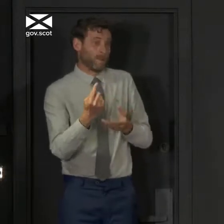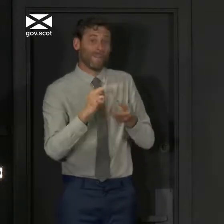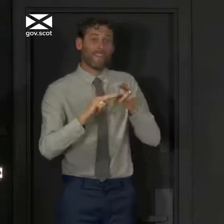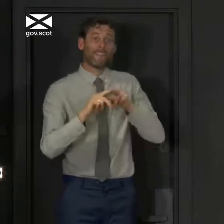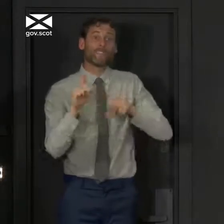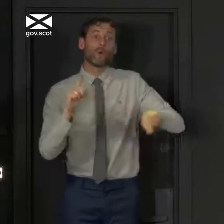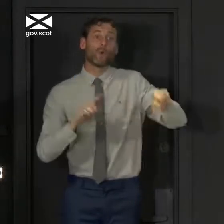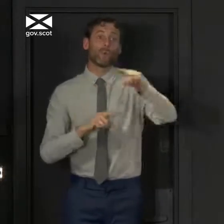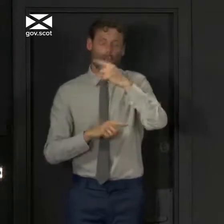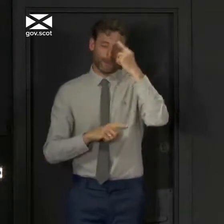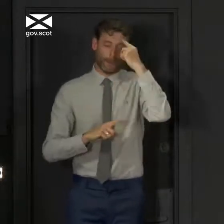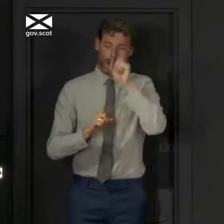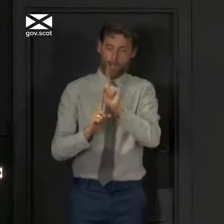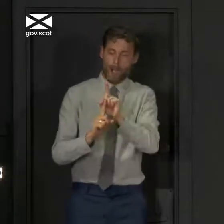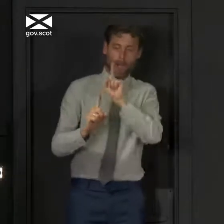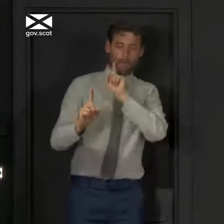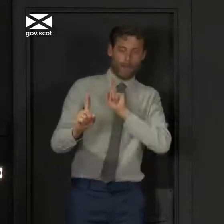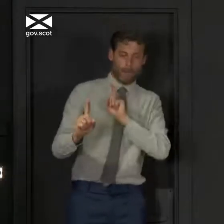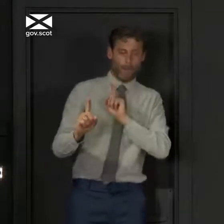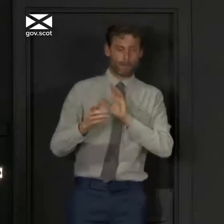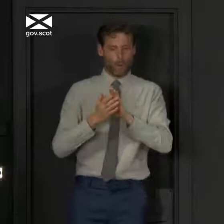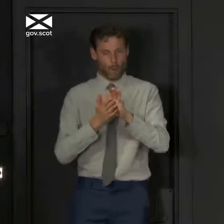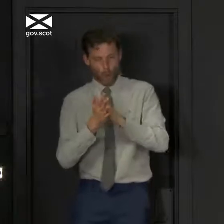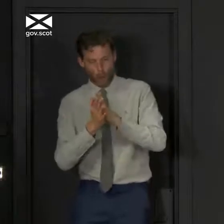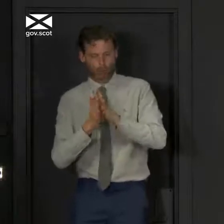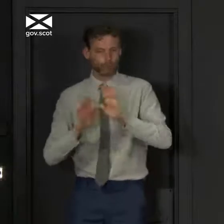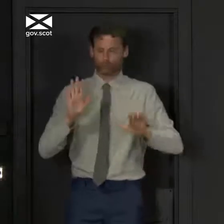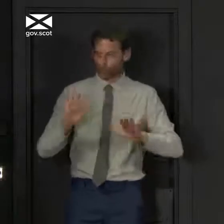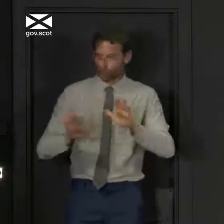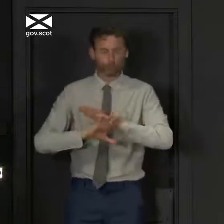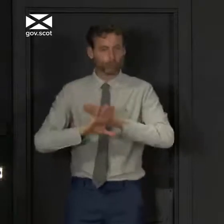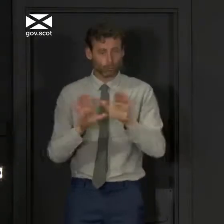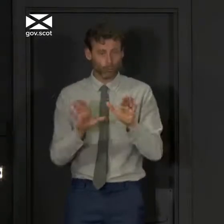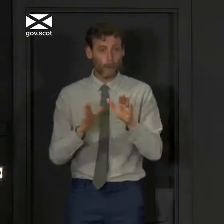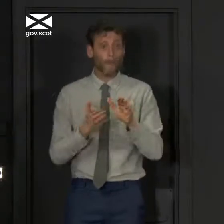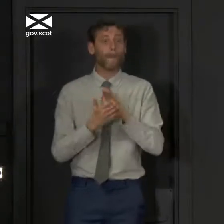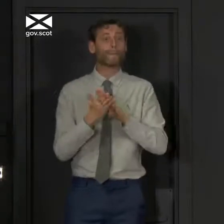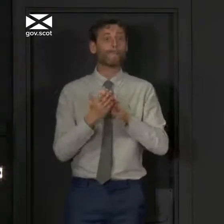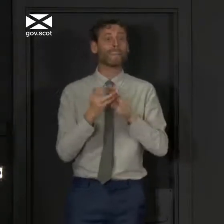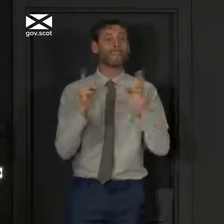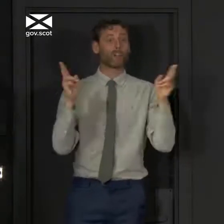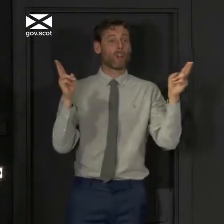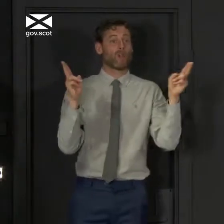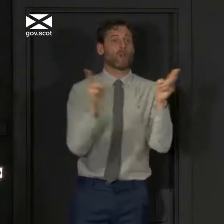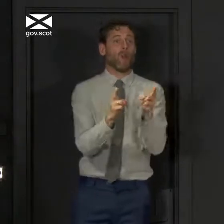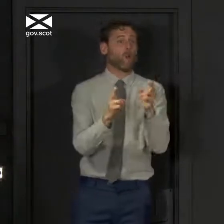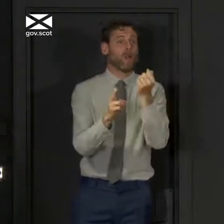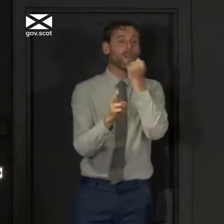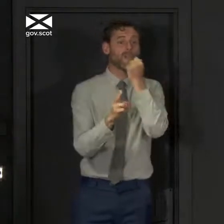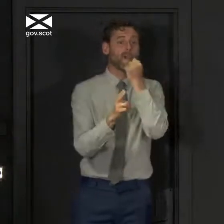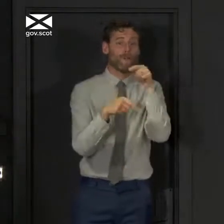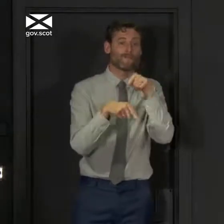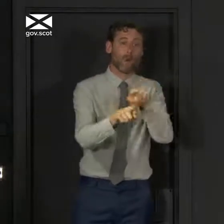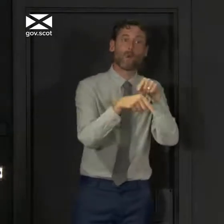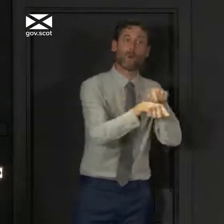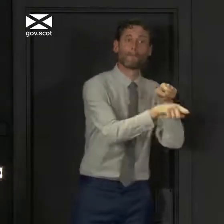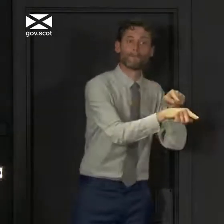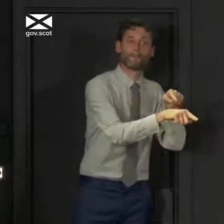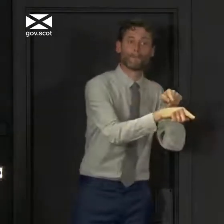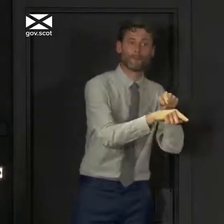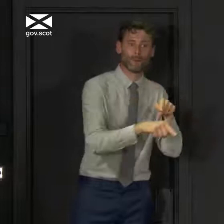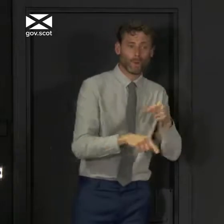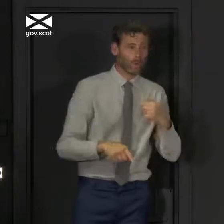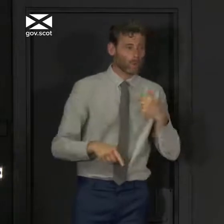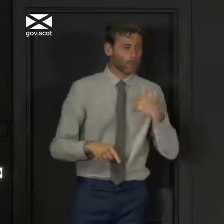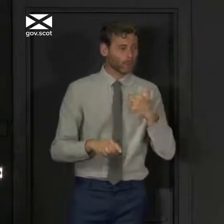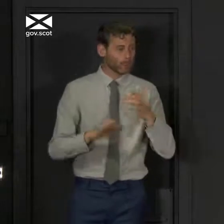guidance, the number of contacts that any of us should be having should be much, much lower than would be the case in normal times because we shouldn't be